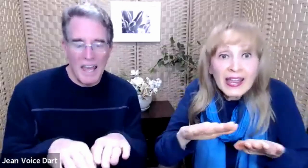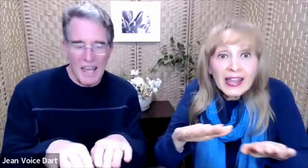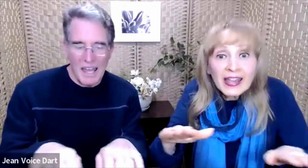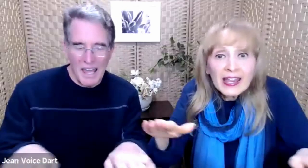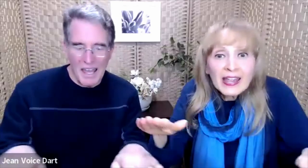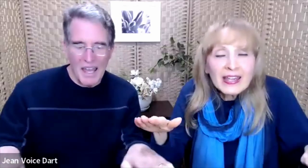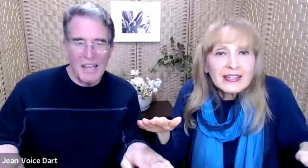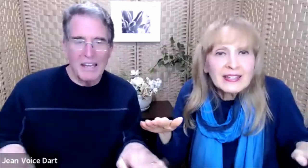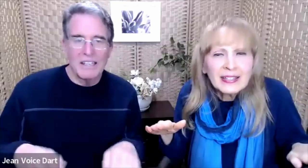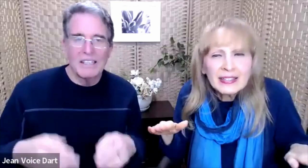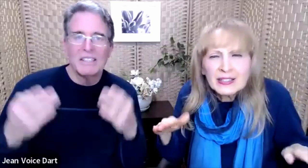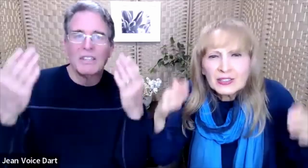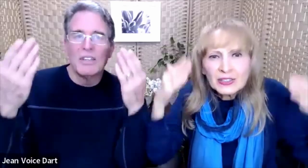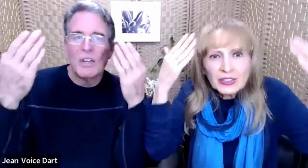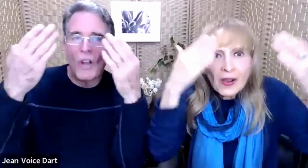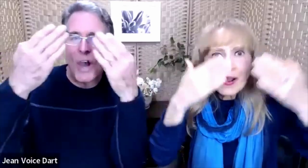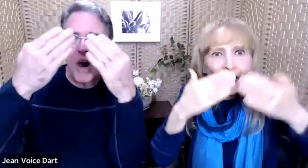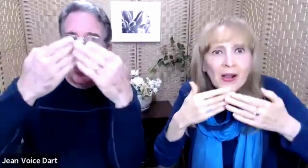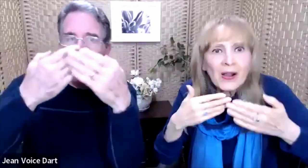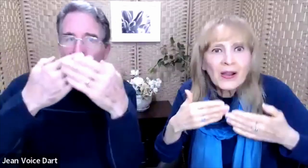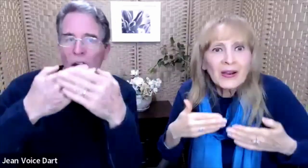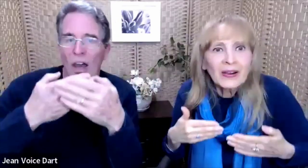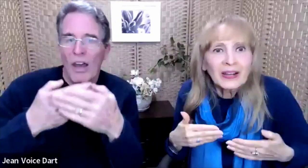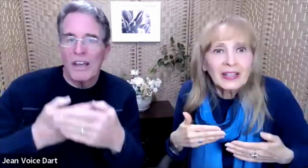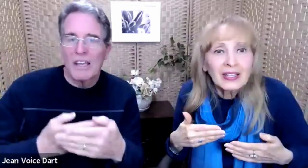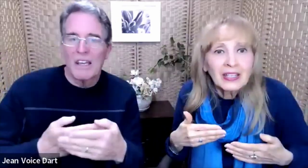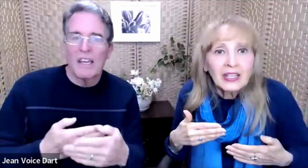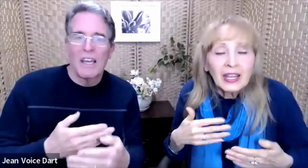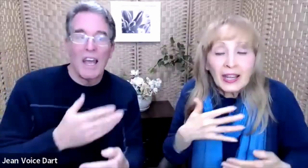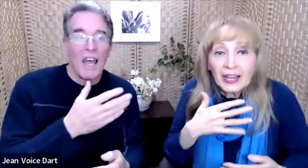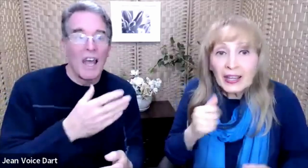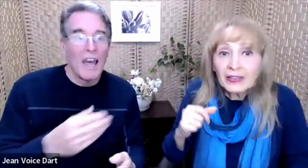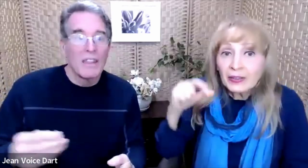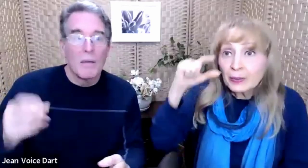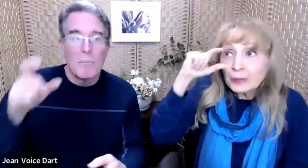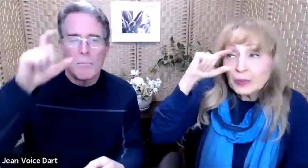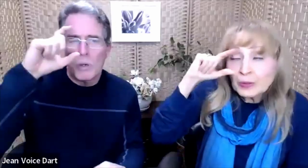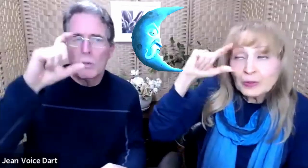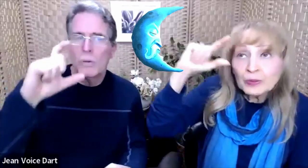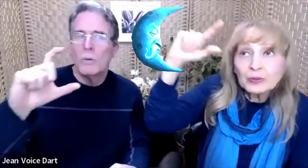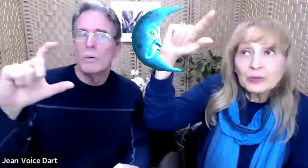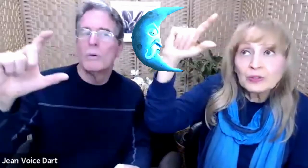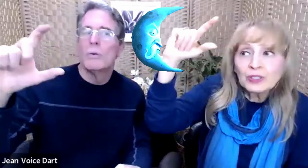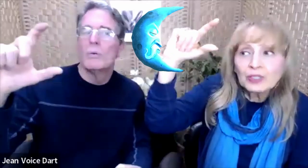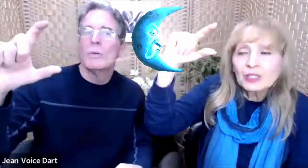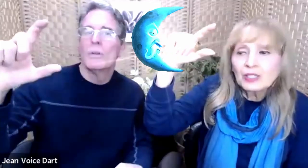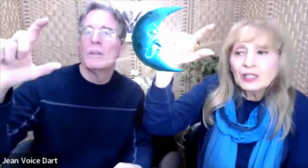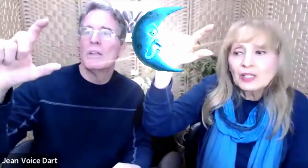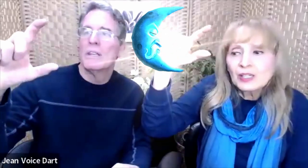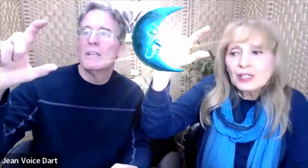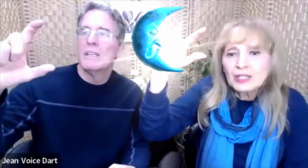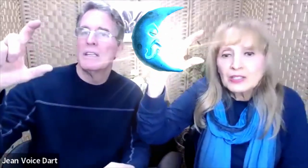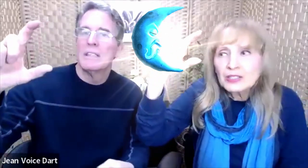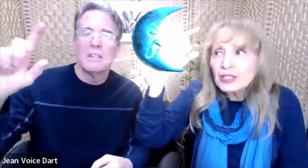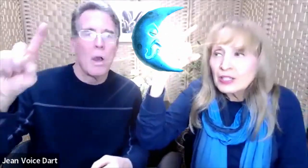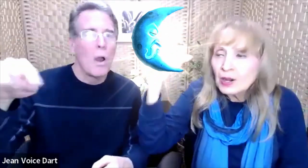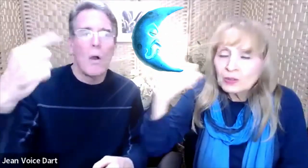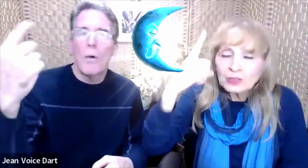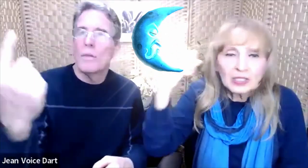is dark And the moon is the only